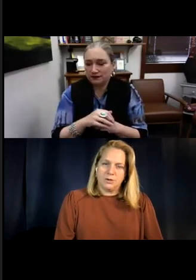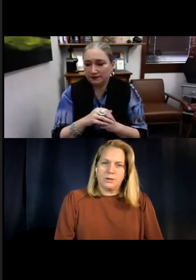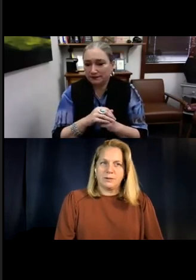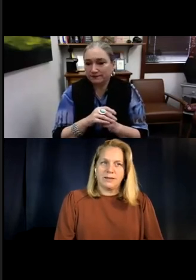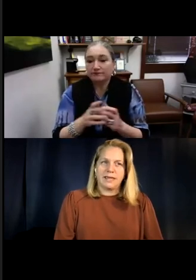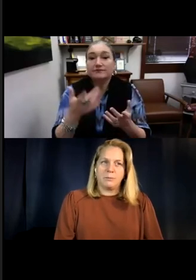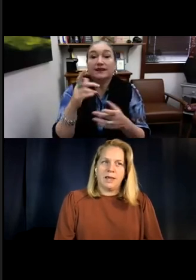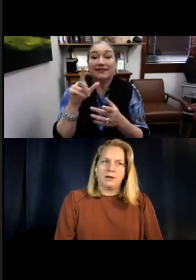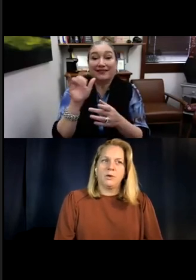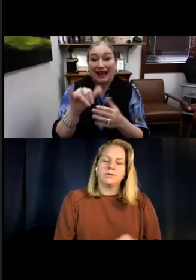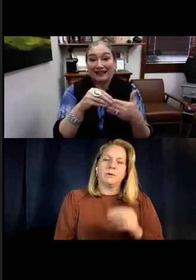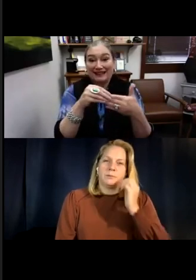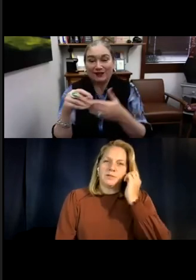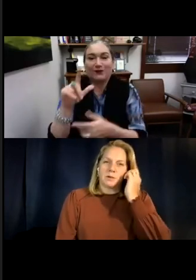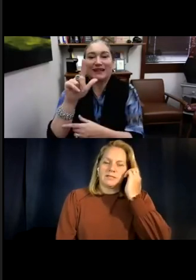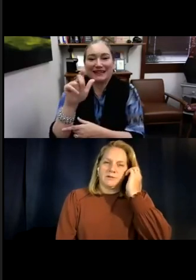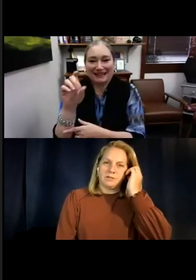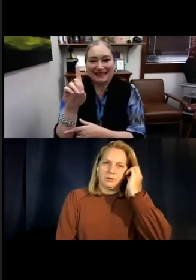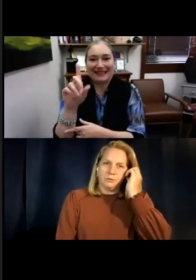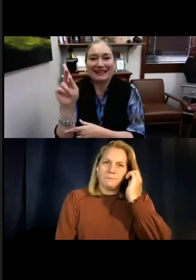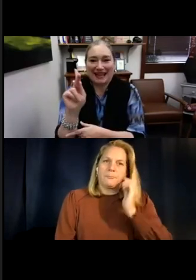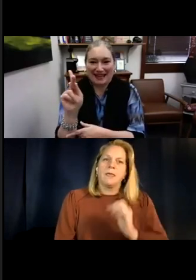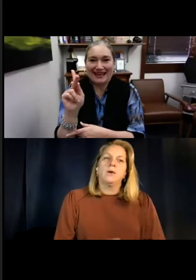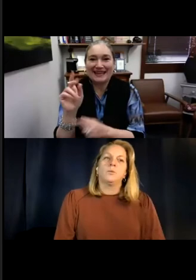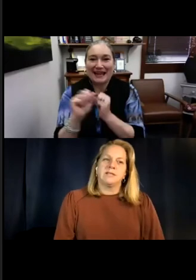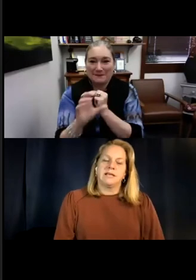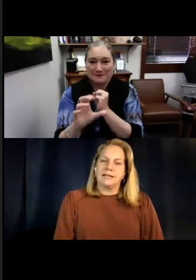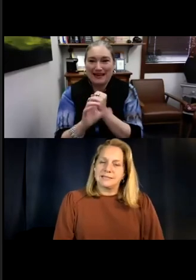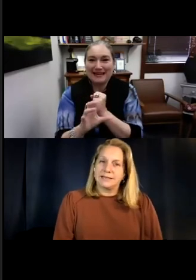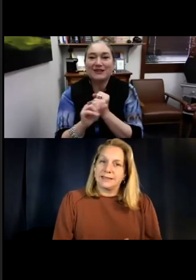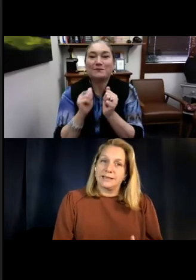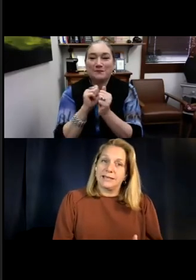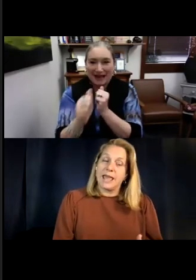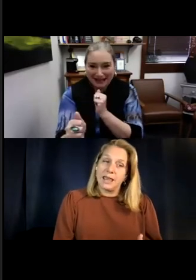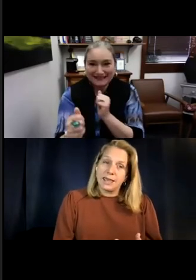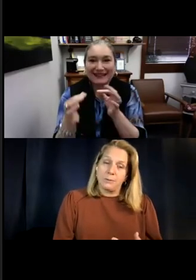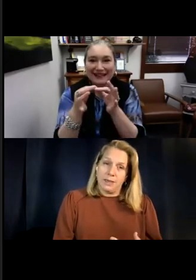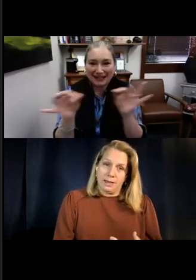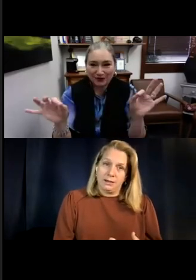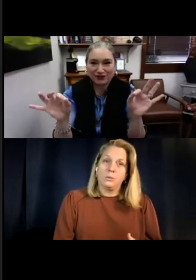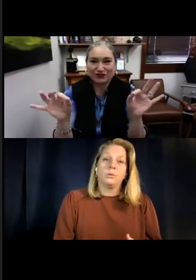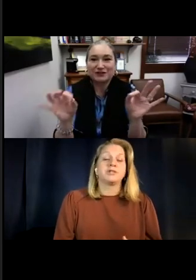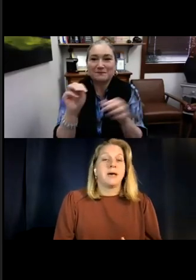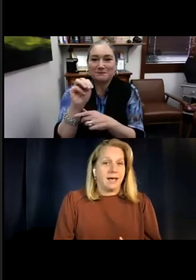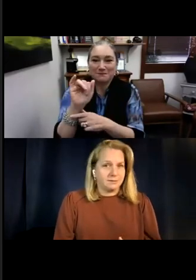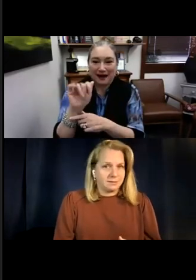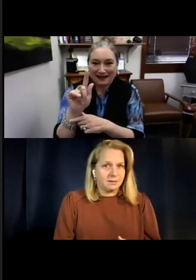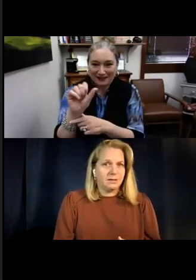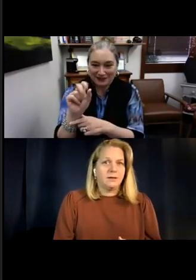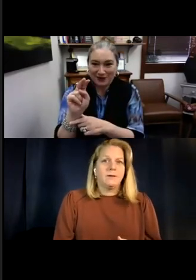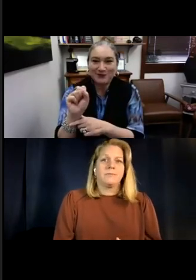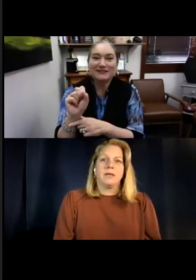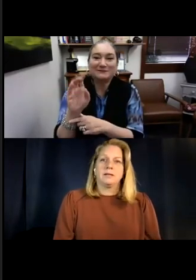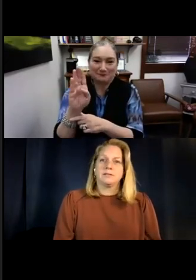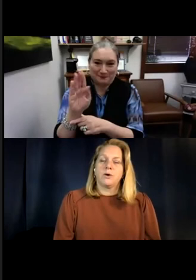So we did a big campaign, no to AB 2072, which then led to the LEAD-K campaign, which passed.